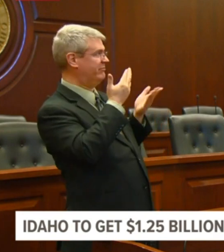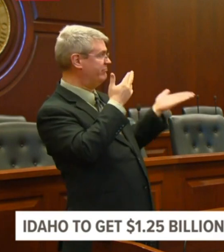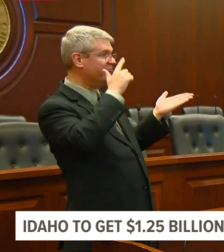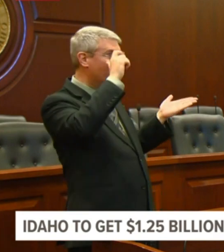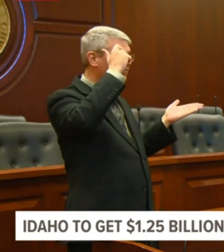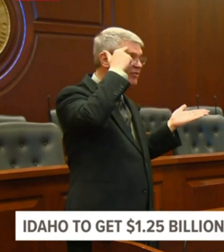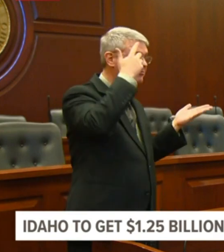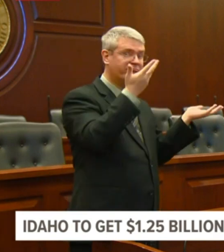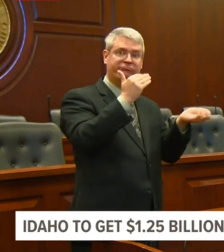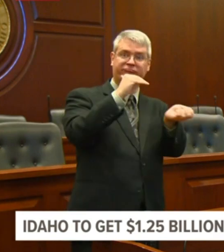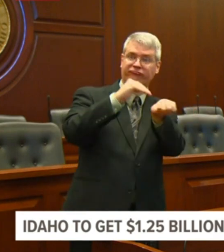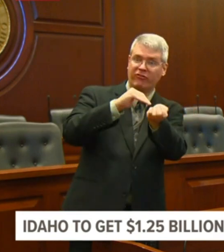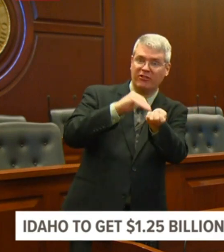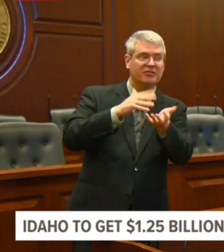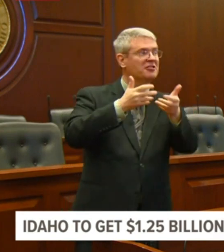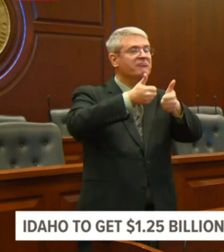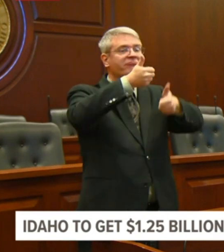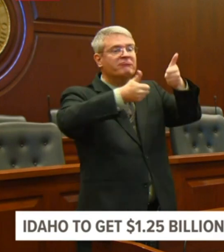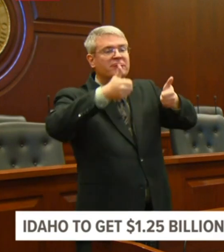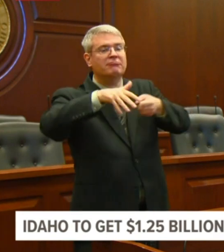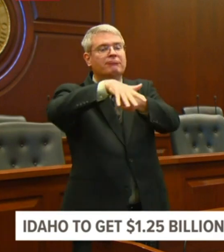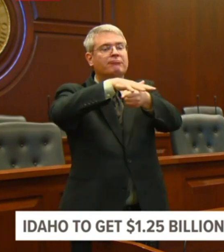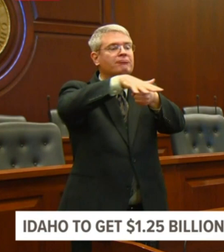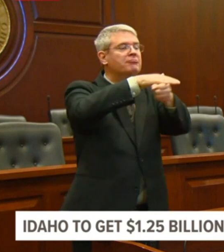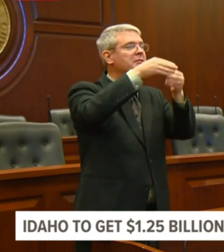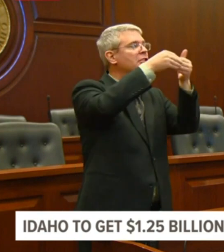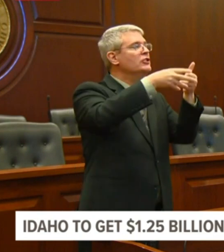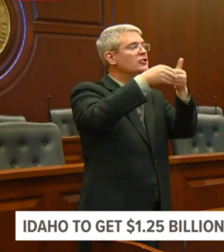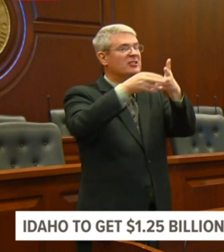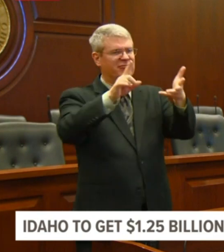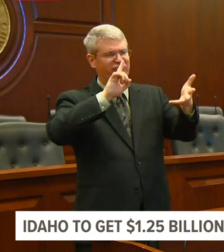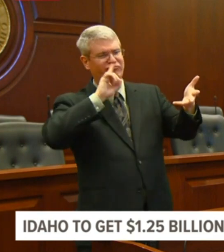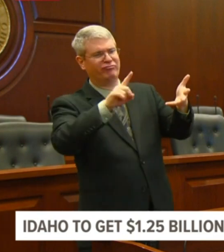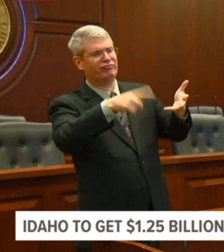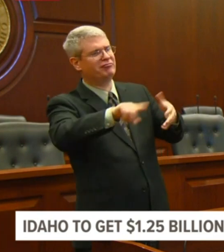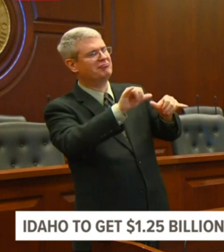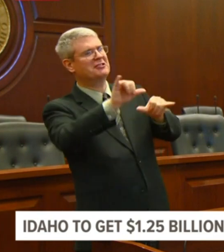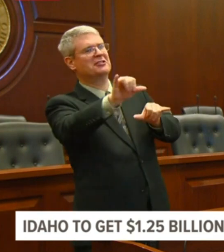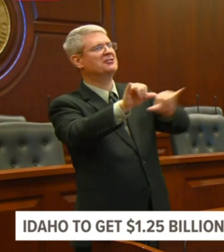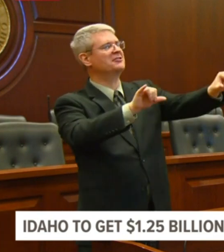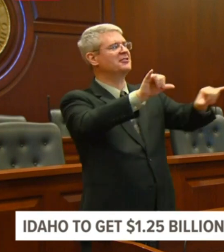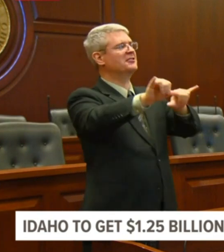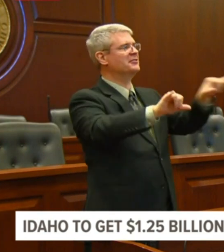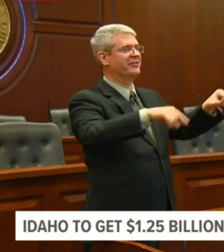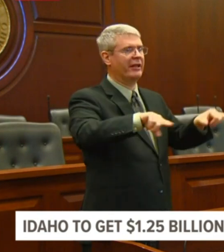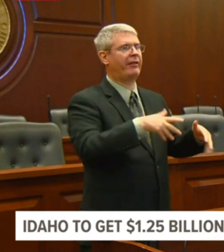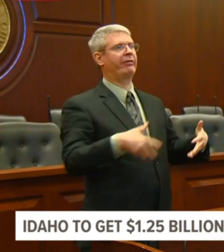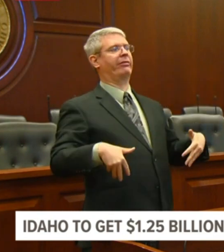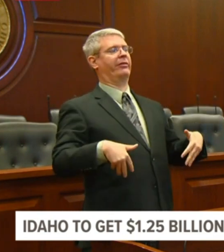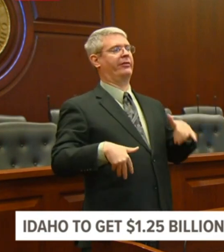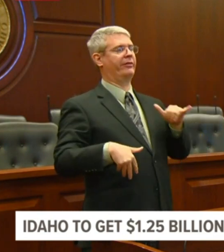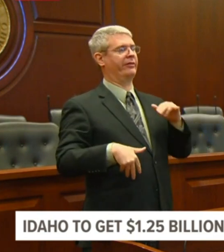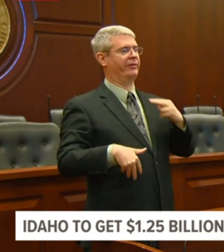finally, the order provides parties an additional 14 days to appeal claims decisions